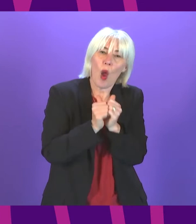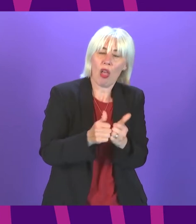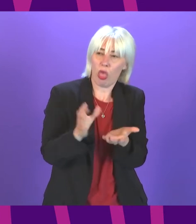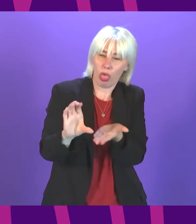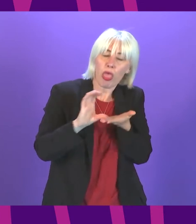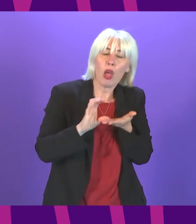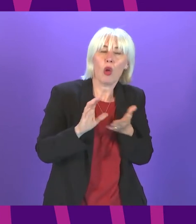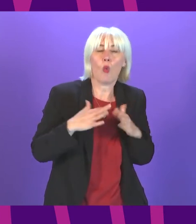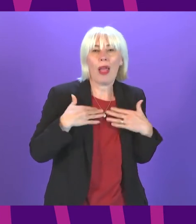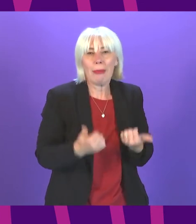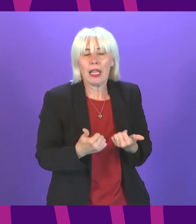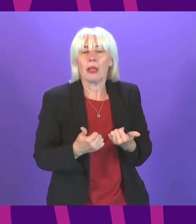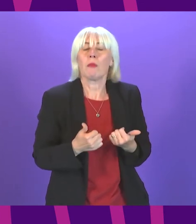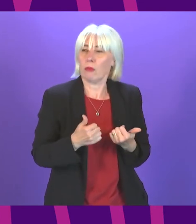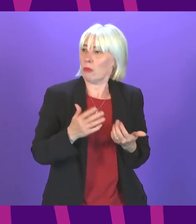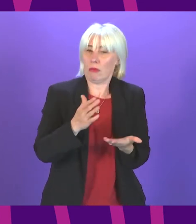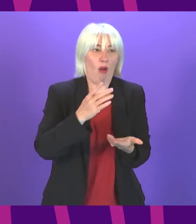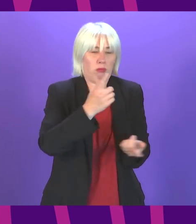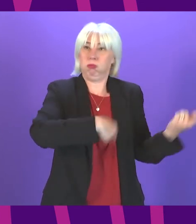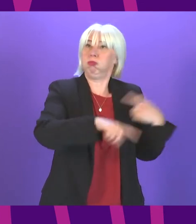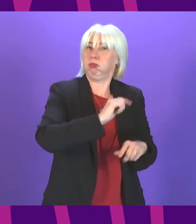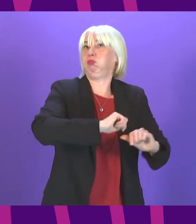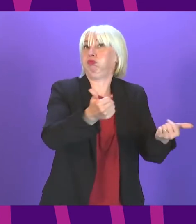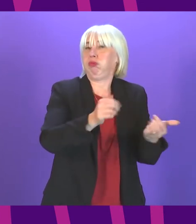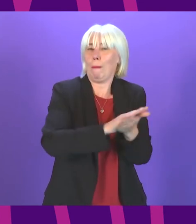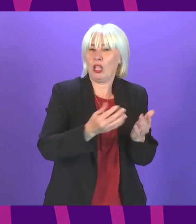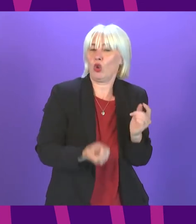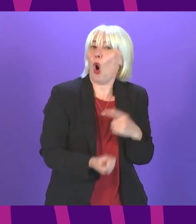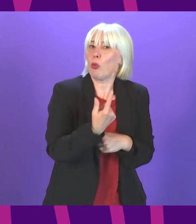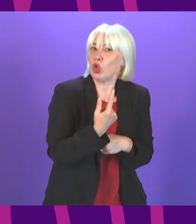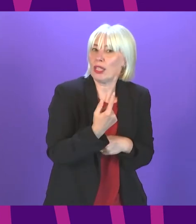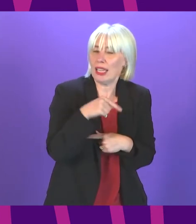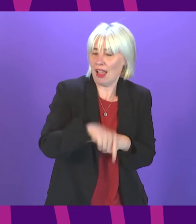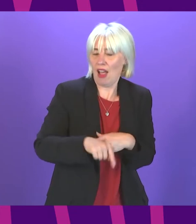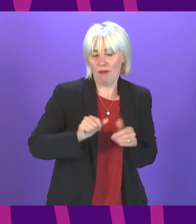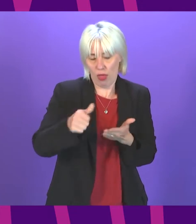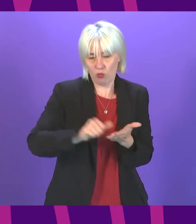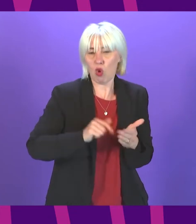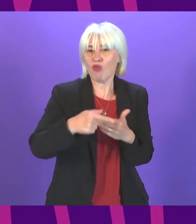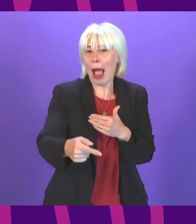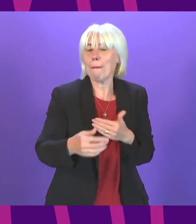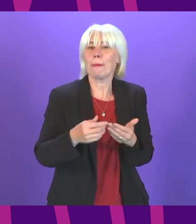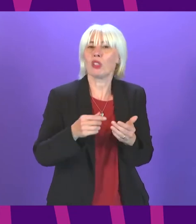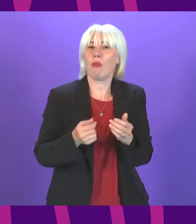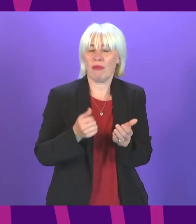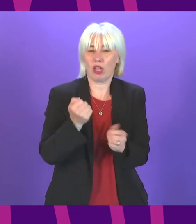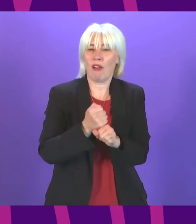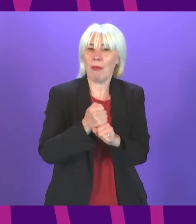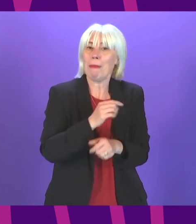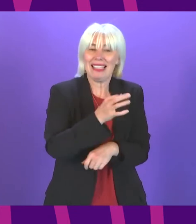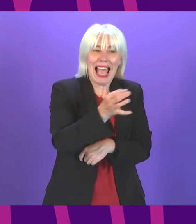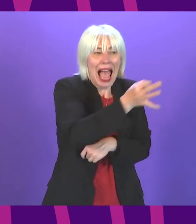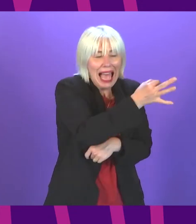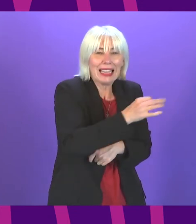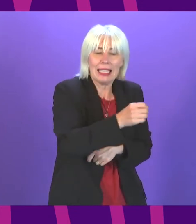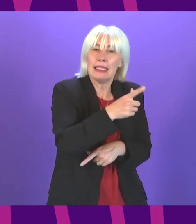the islanders There are opportunities in this programme for government for islands to lead the way to reaching